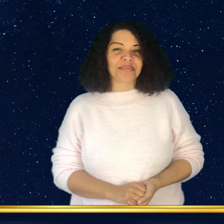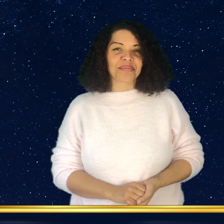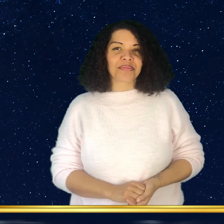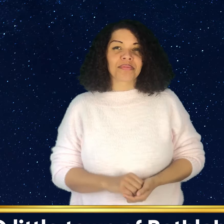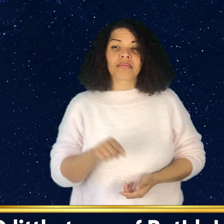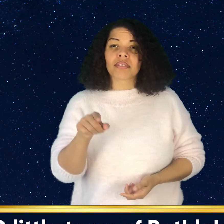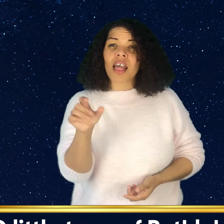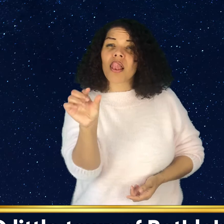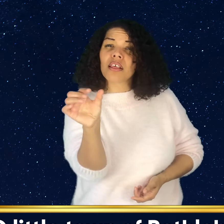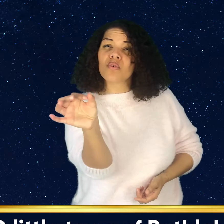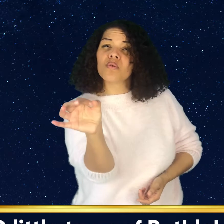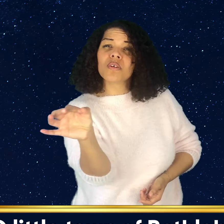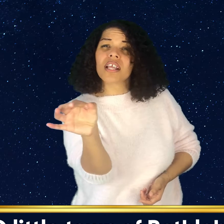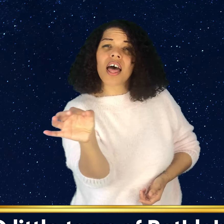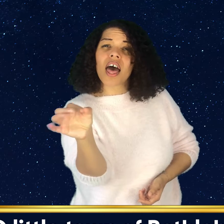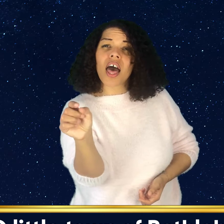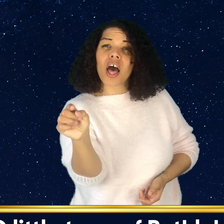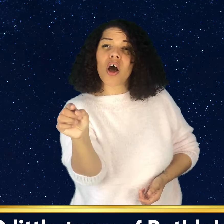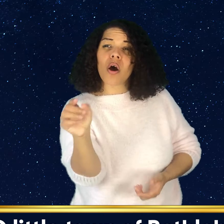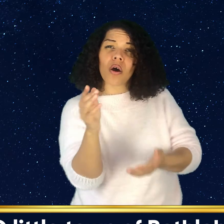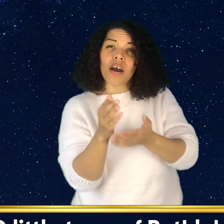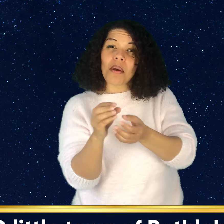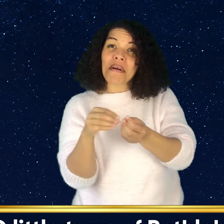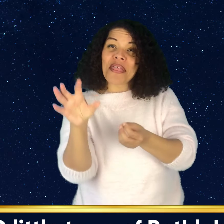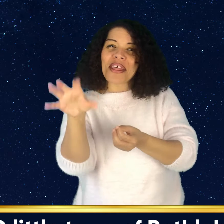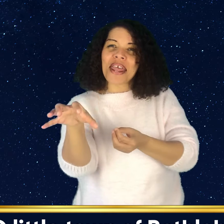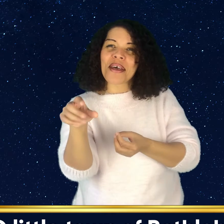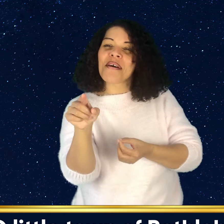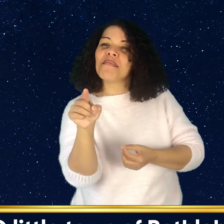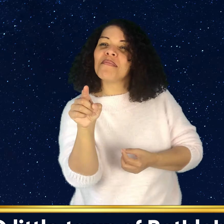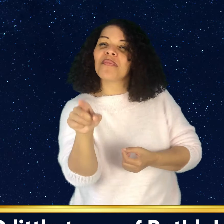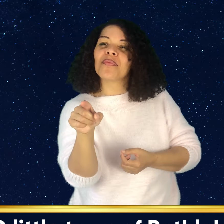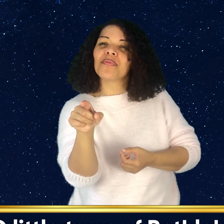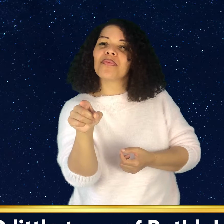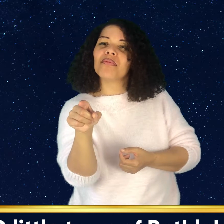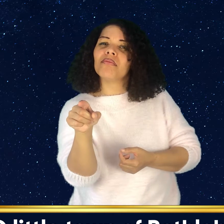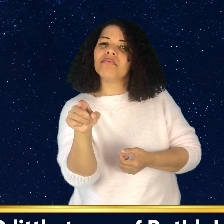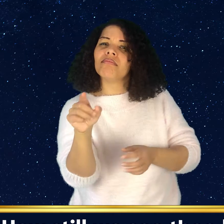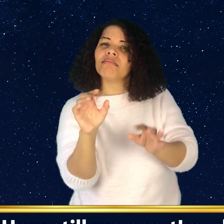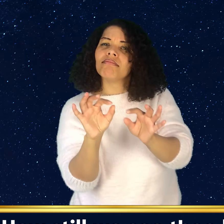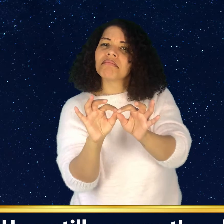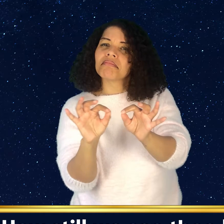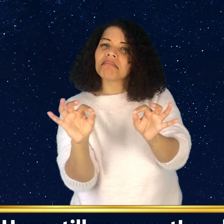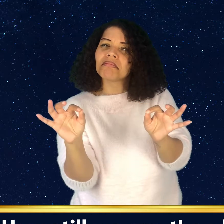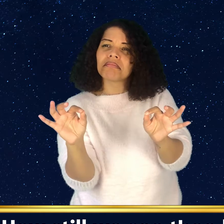O little town of Bethlehem, how still